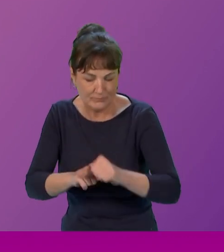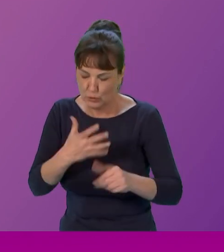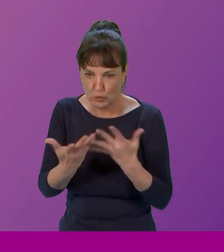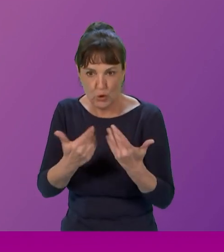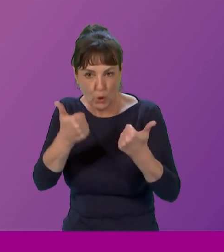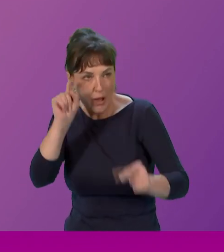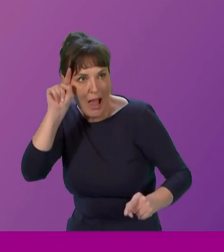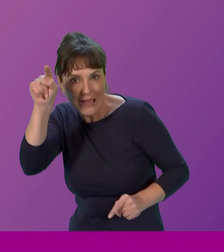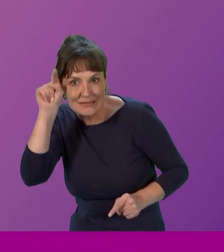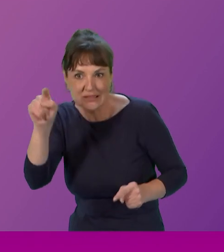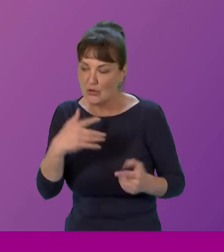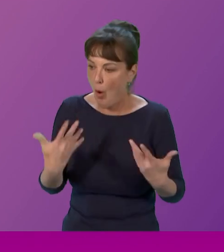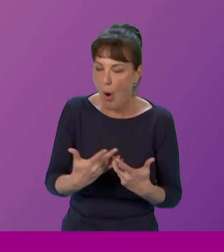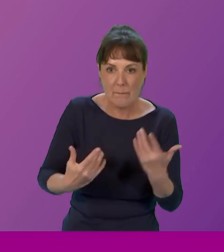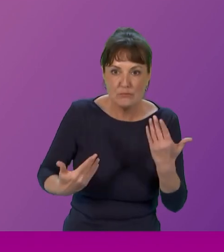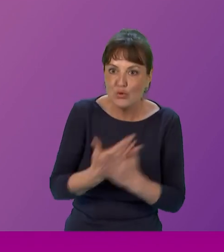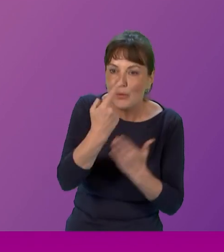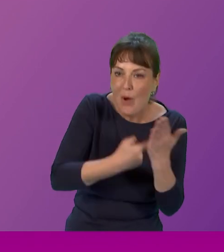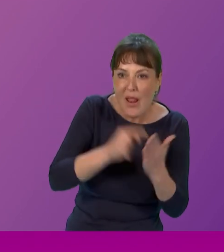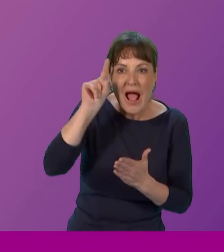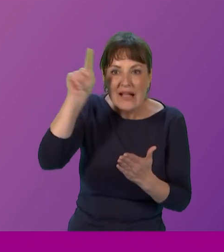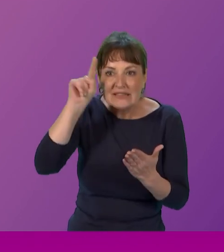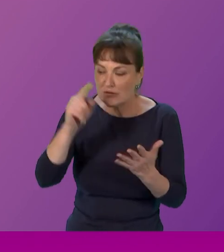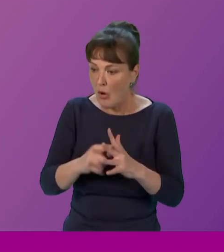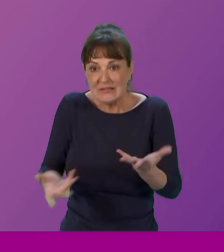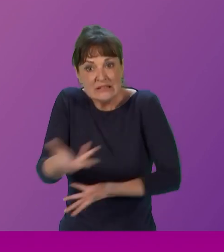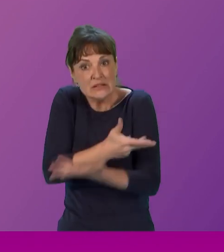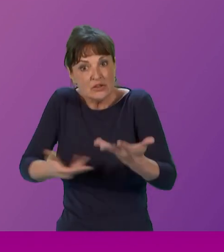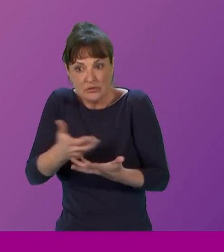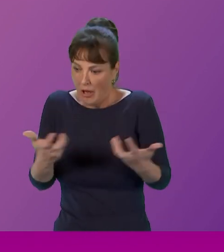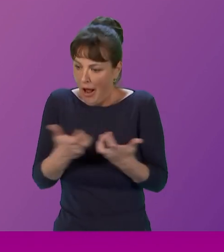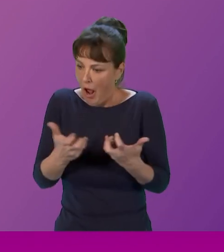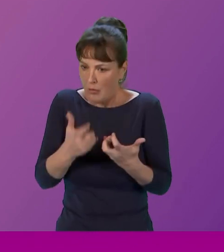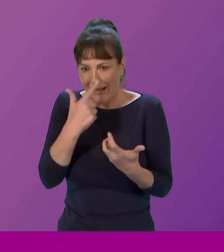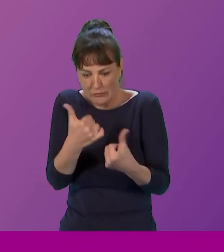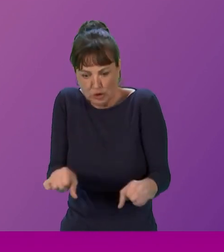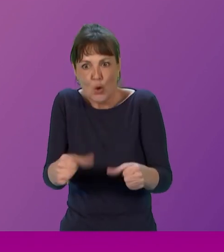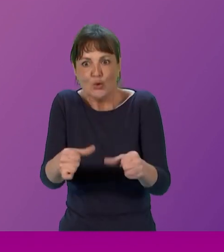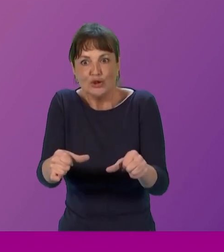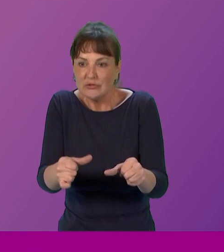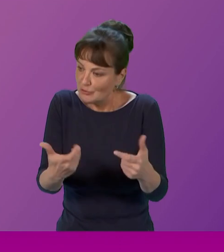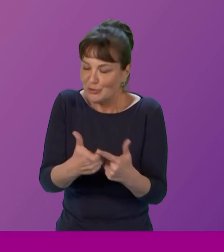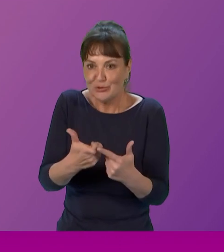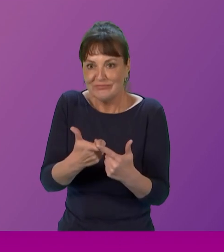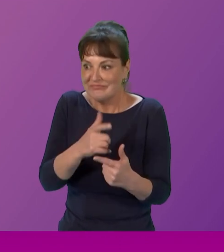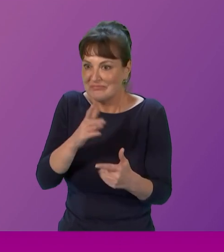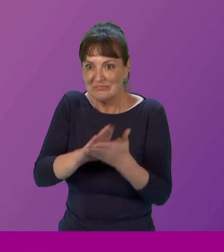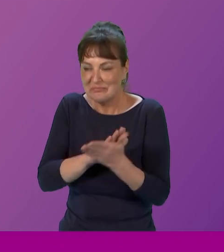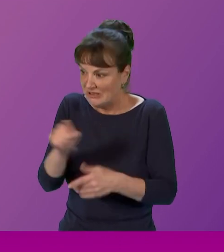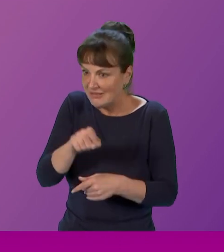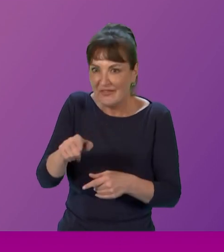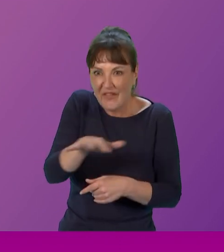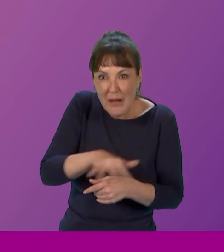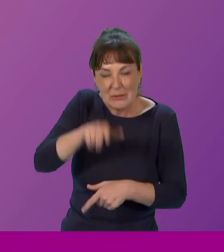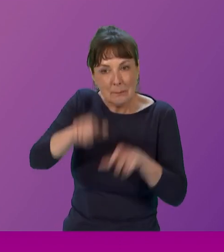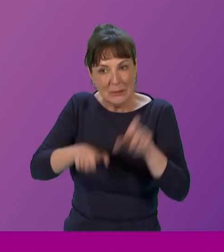ideas, um, or discussion in terms of how we can make changes to benefit people, um, particularly families that are dealing with, with, with this huge